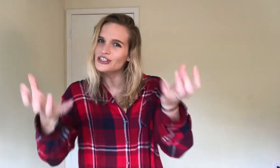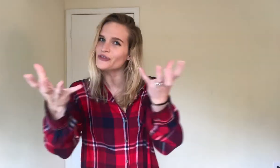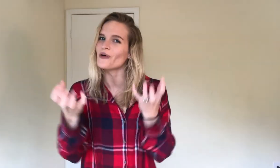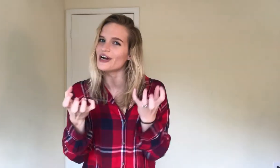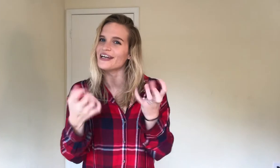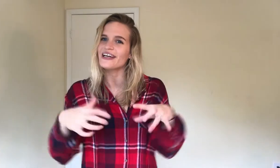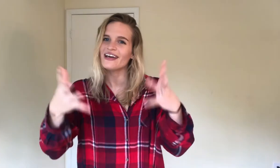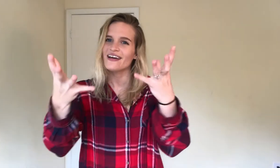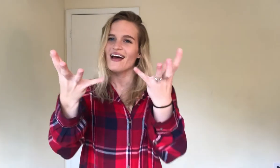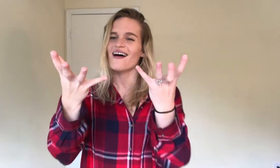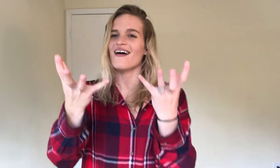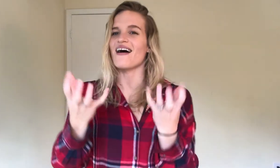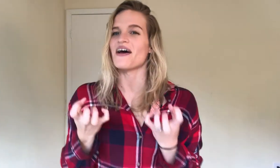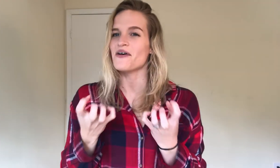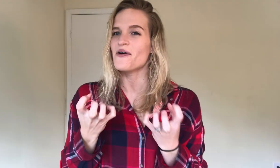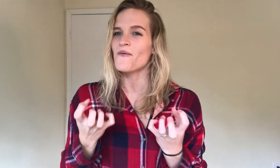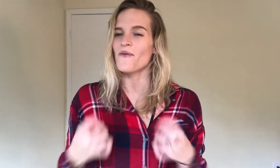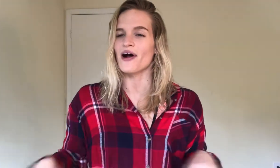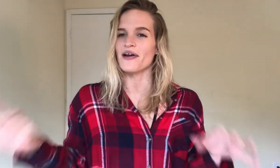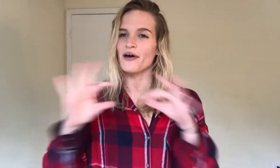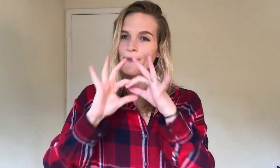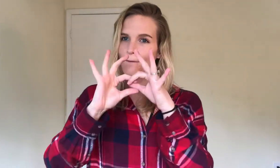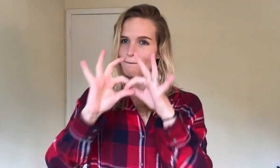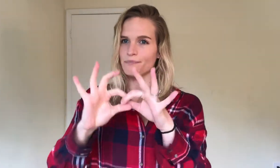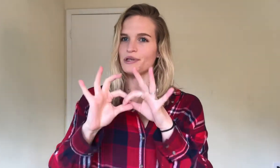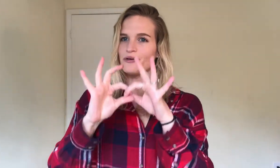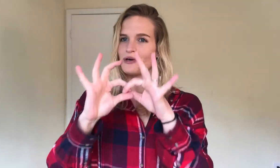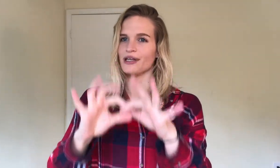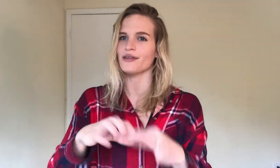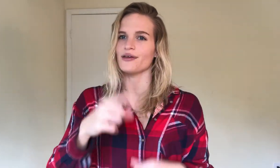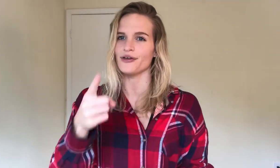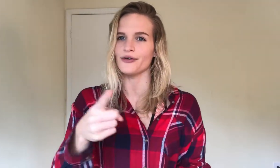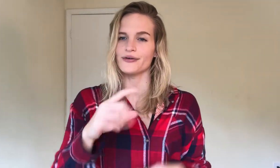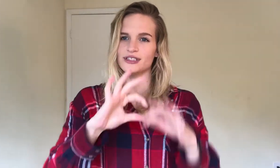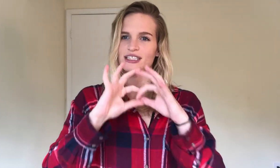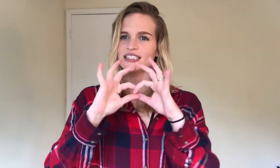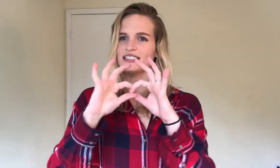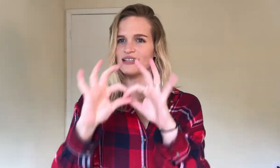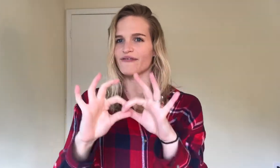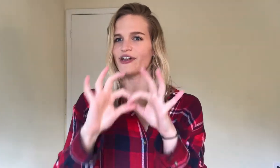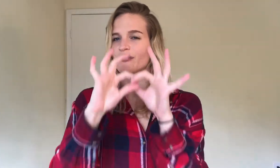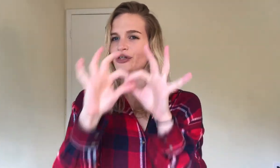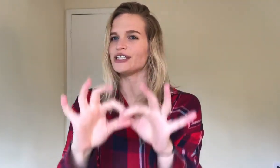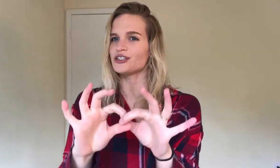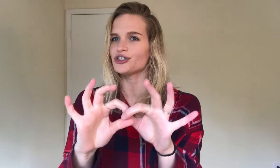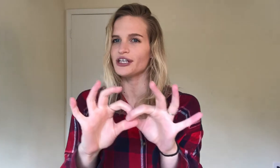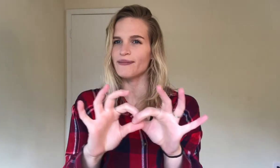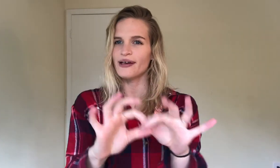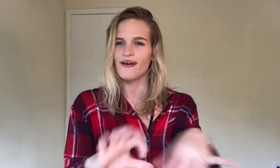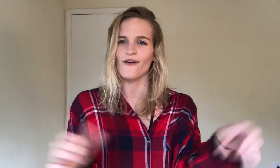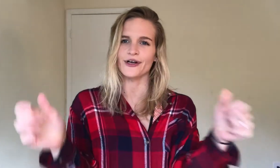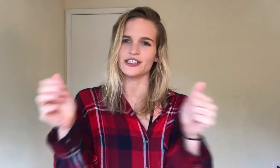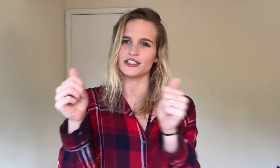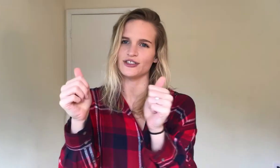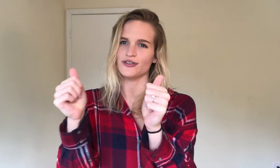because you want it, I wanna be with you. So, is a sign for like, relationship, or you could just do,